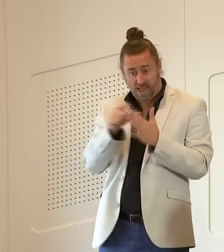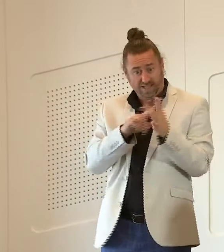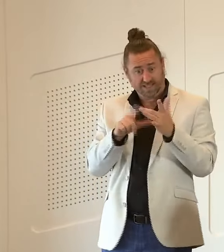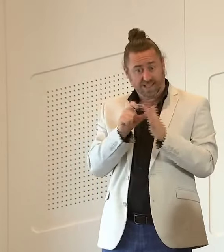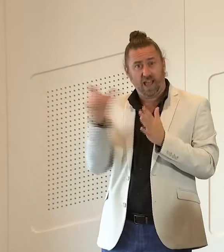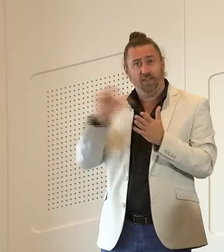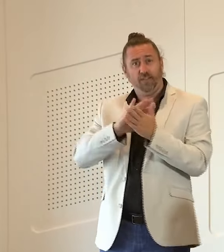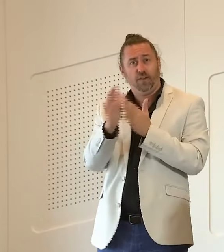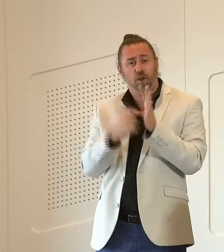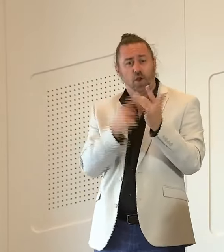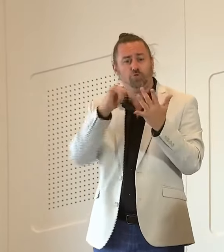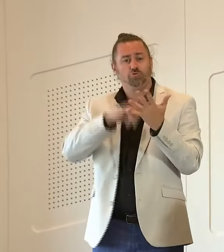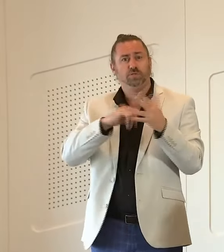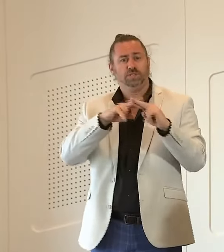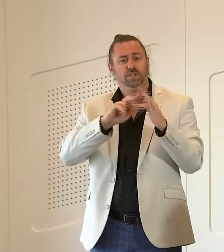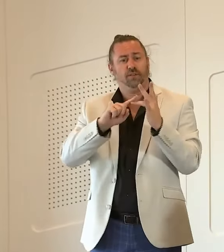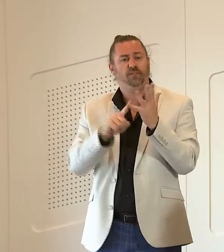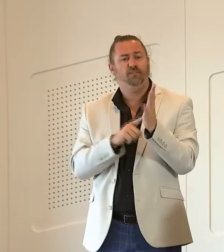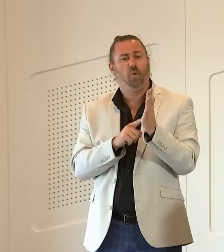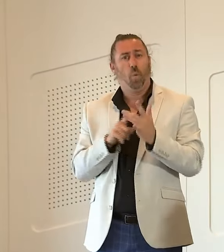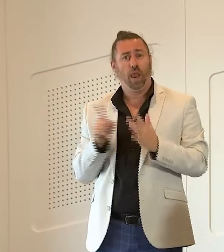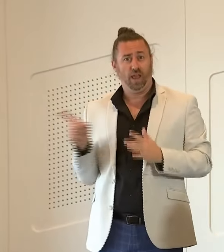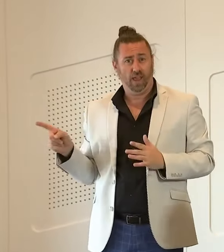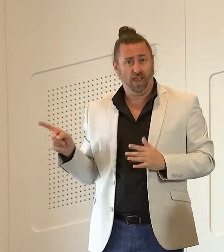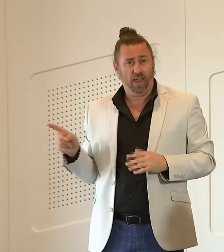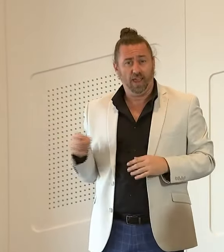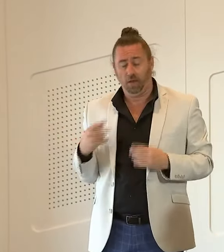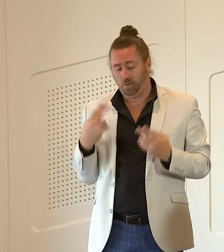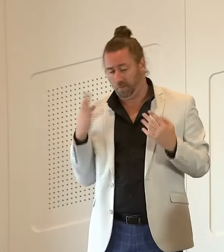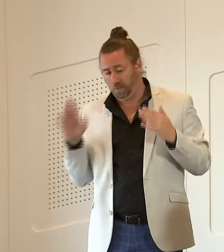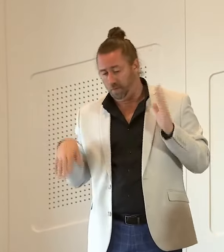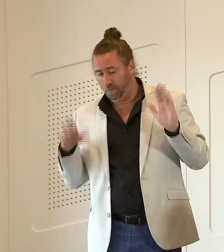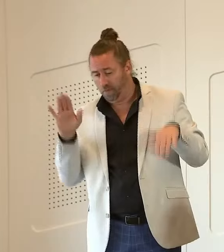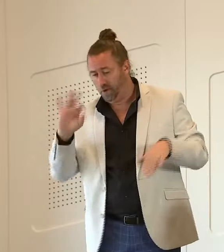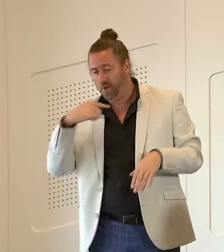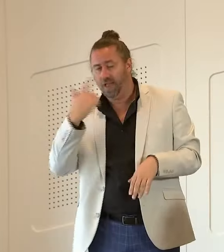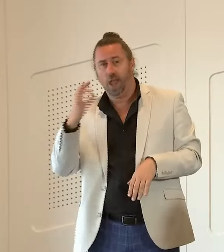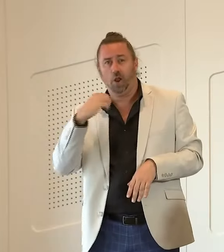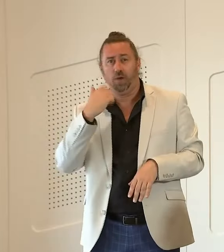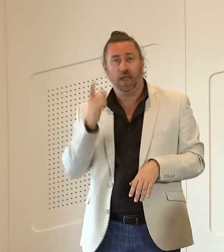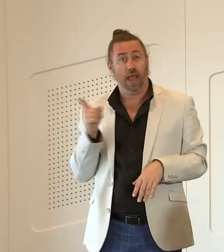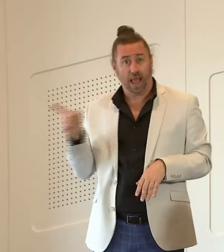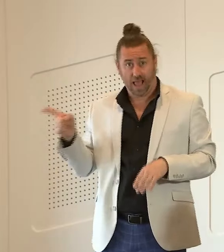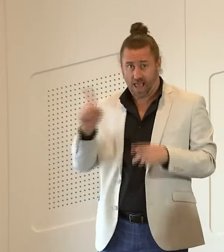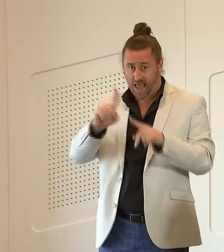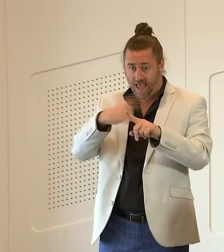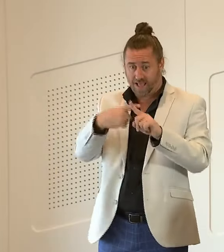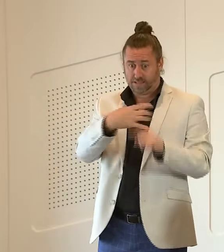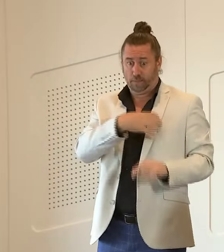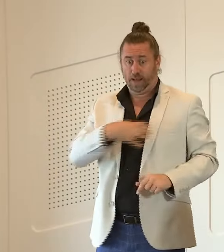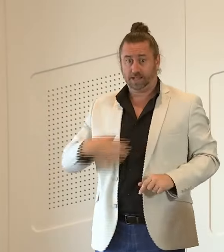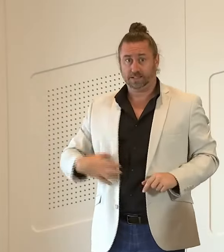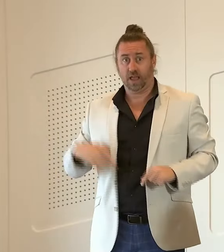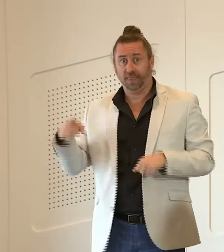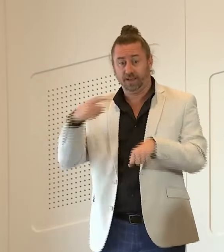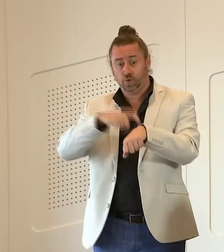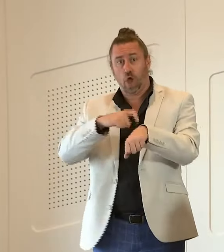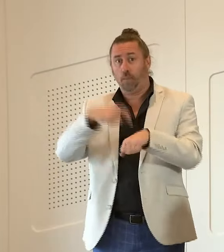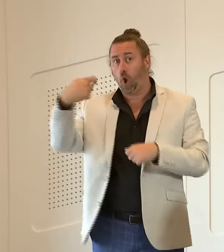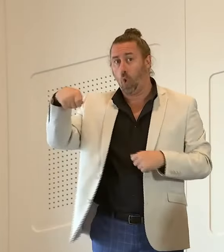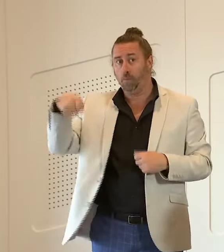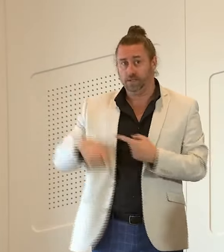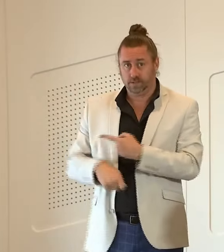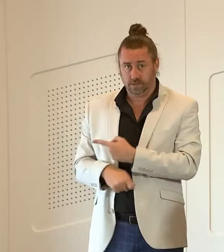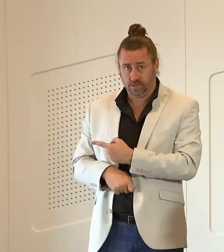has just suddenly taken an interest in integrity measures because he was a cabinet minister as the premier said in the newman government